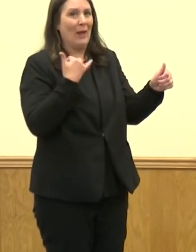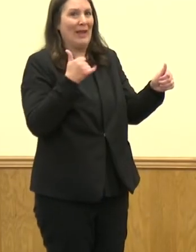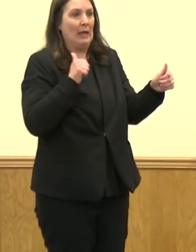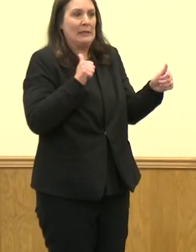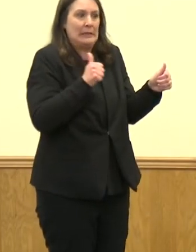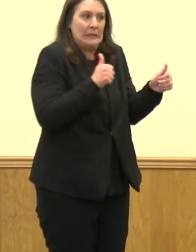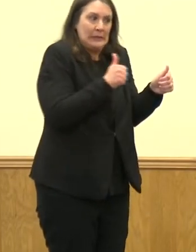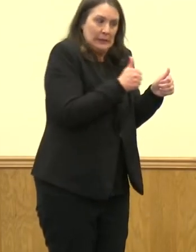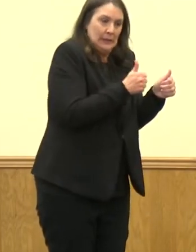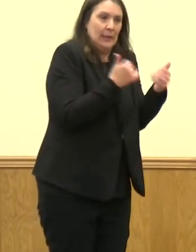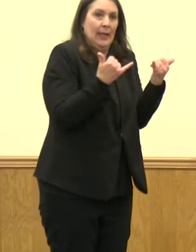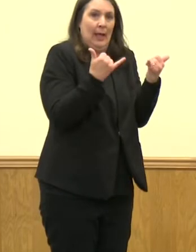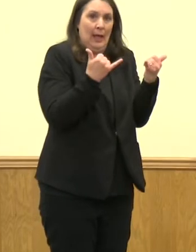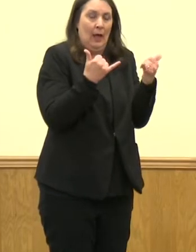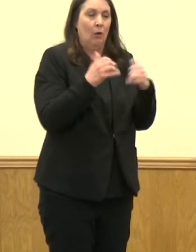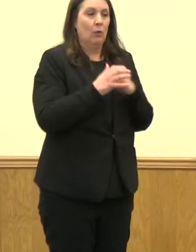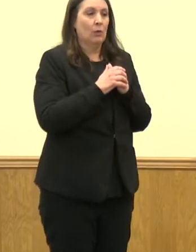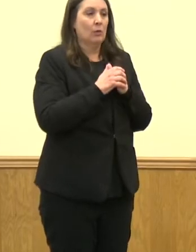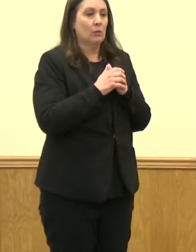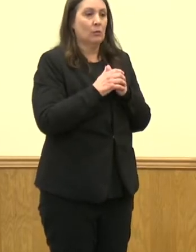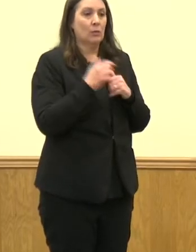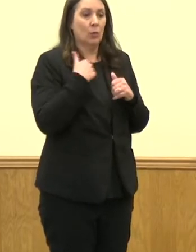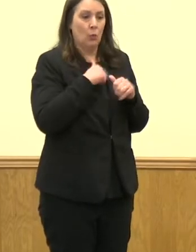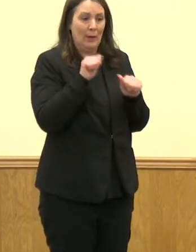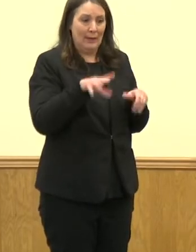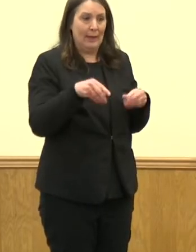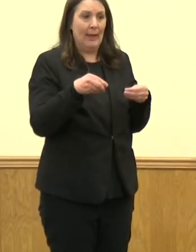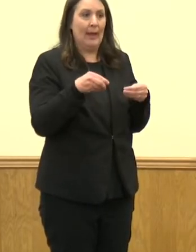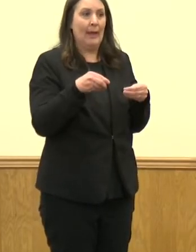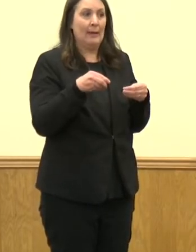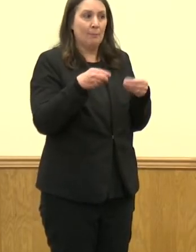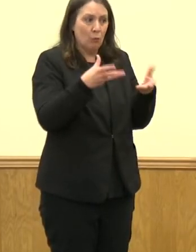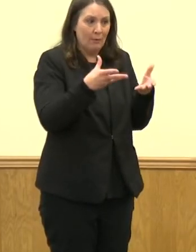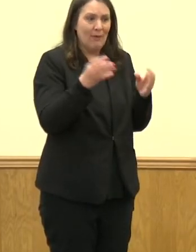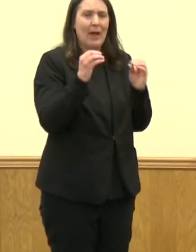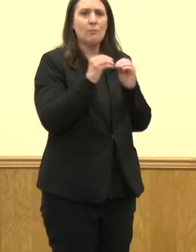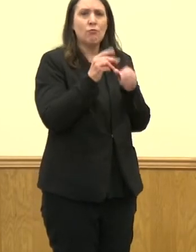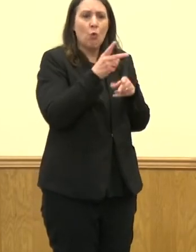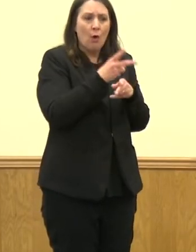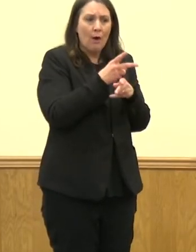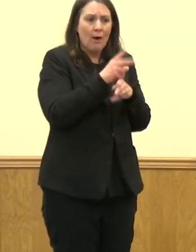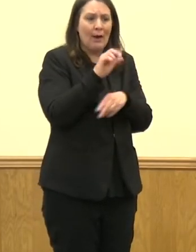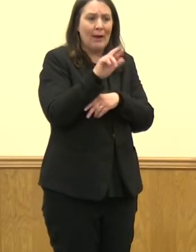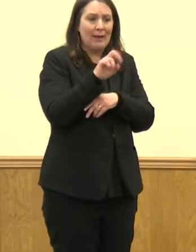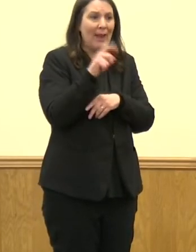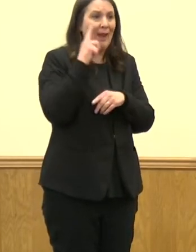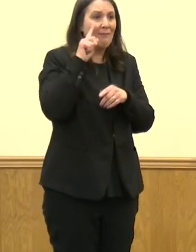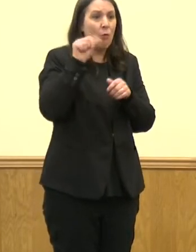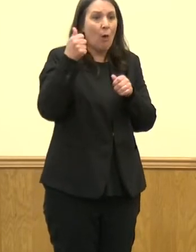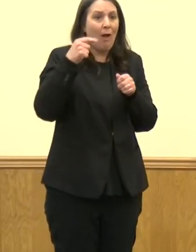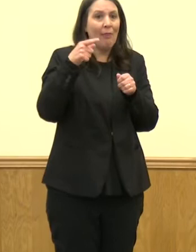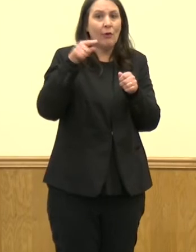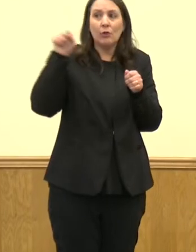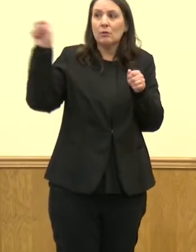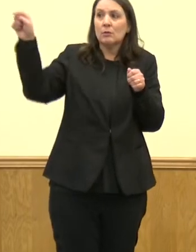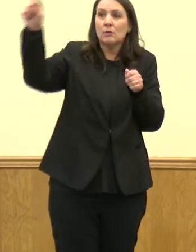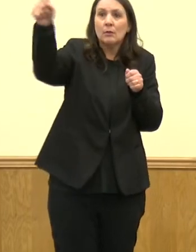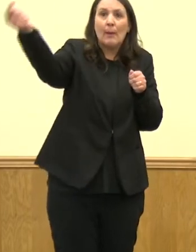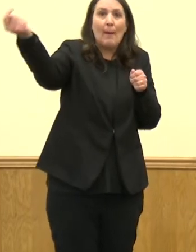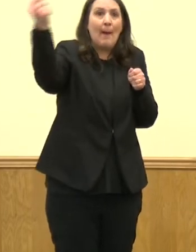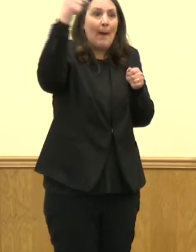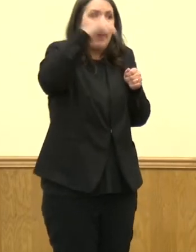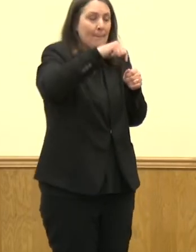able to bring people who need advanced care here in Peoria from the region in a more timely manner,